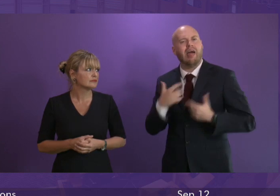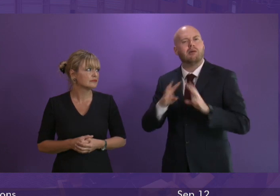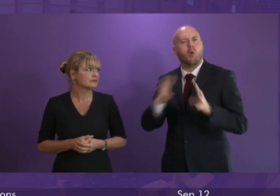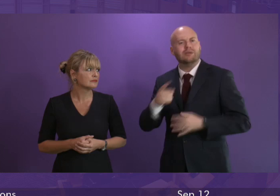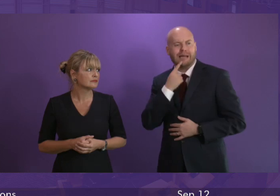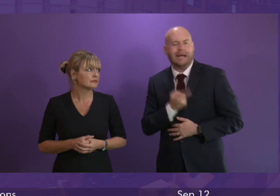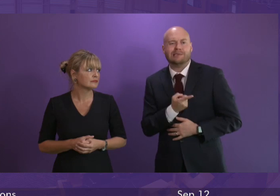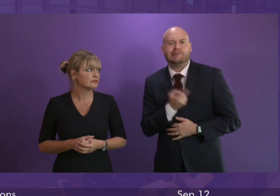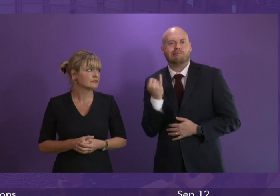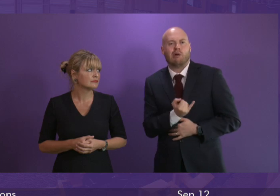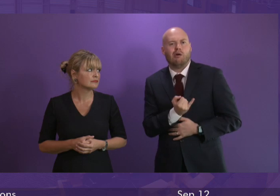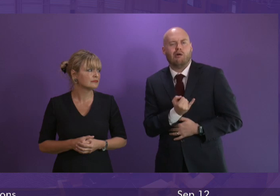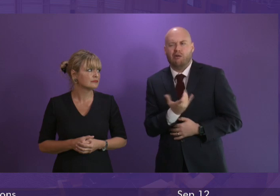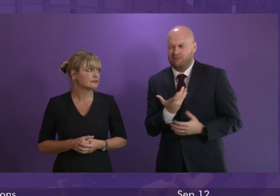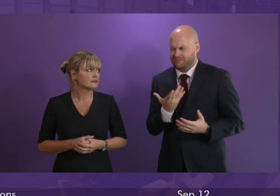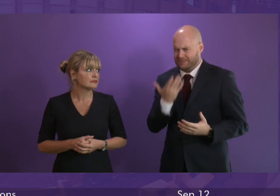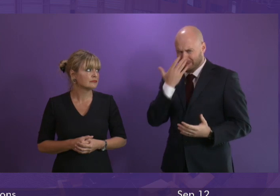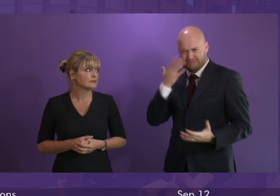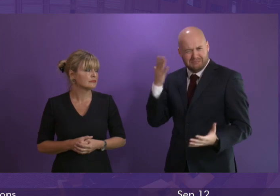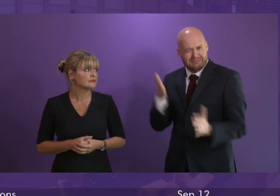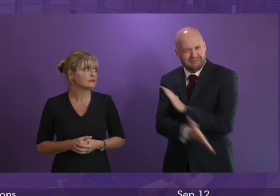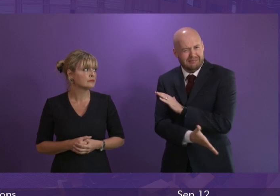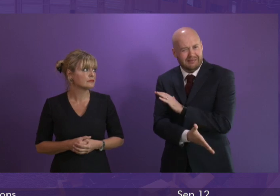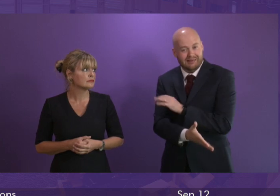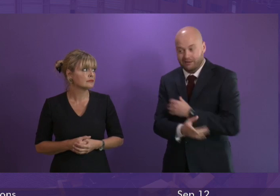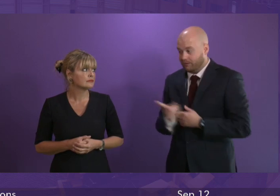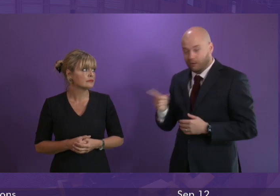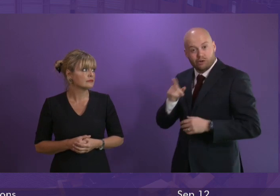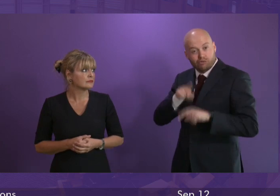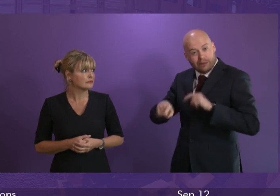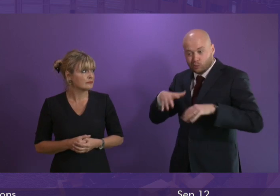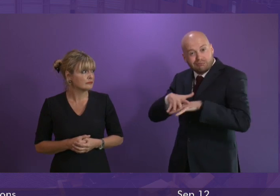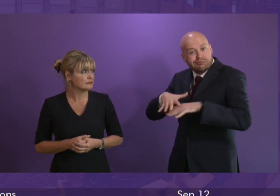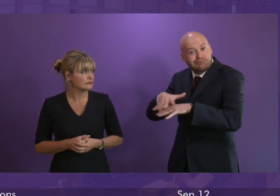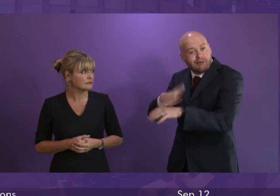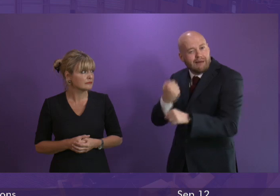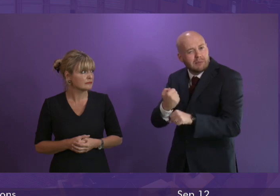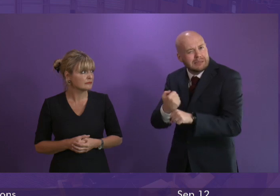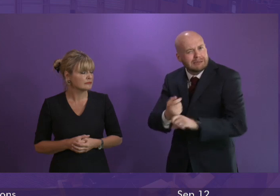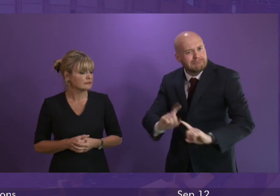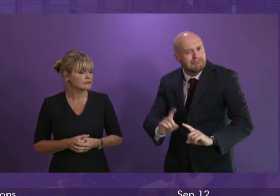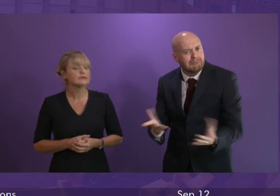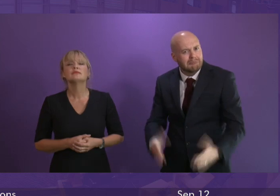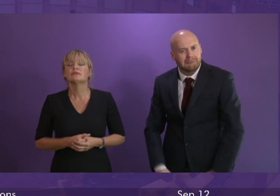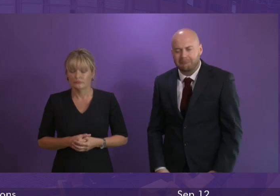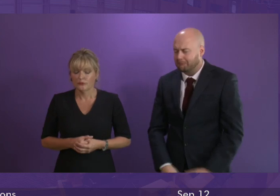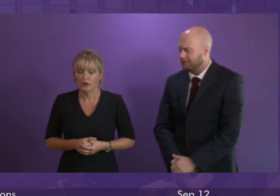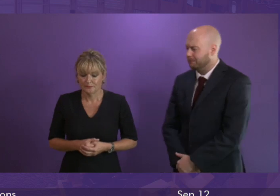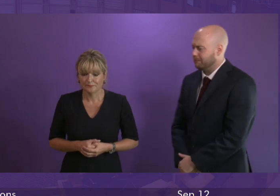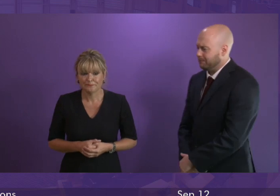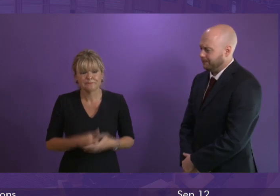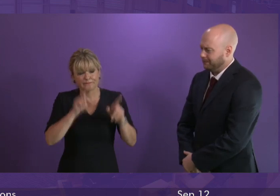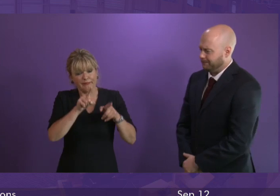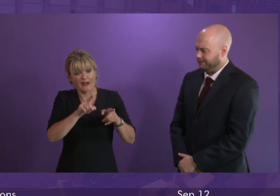an absolute shambles. Does that sound to the First Minister like joined-up government? First Minister. Firstly, the